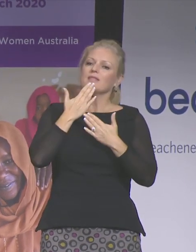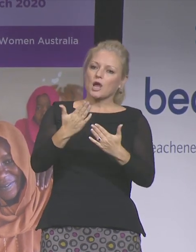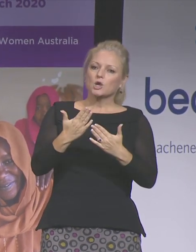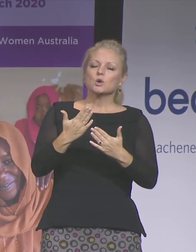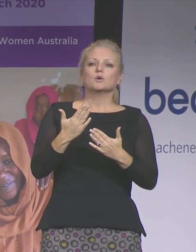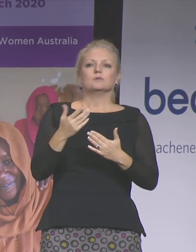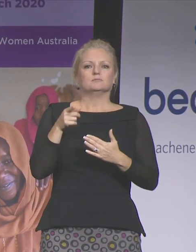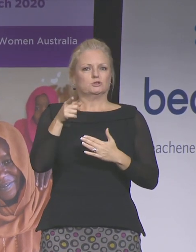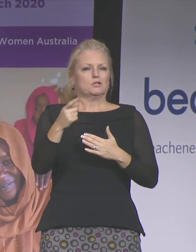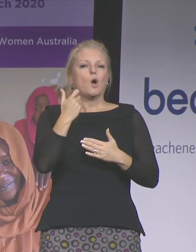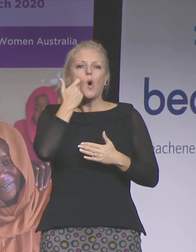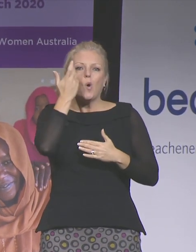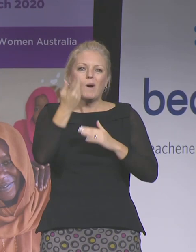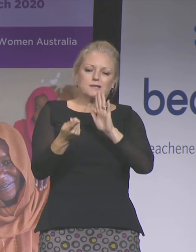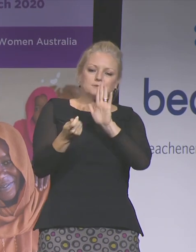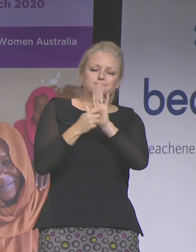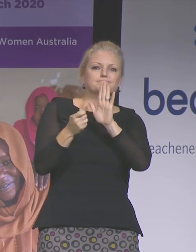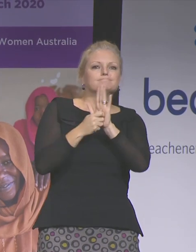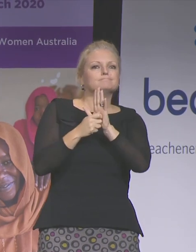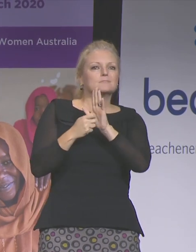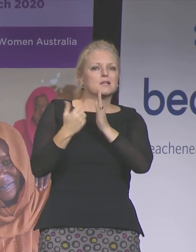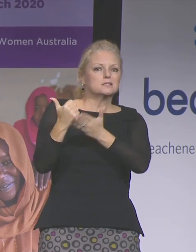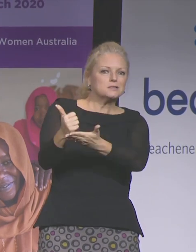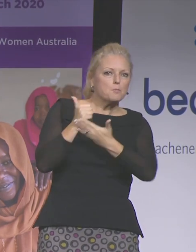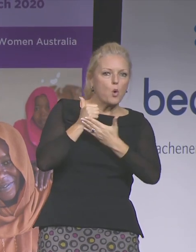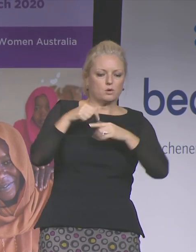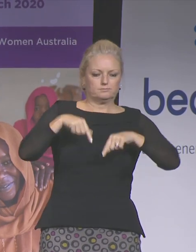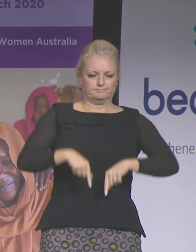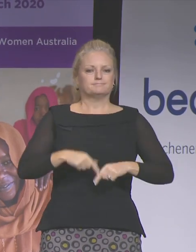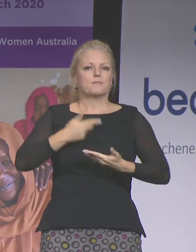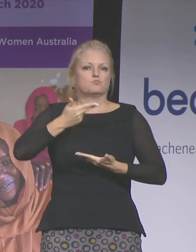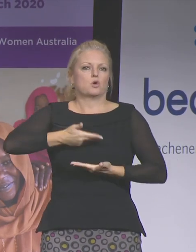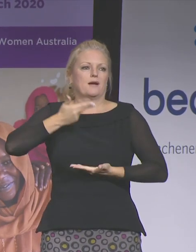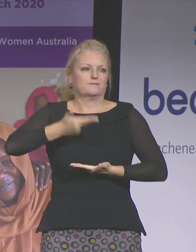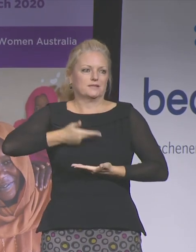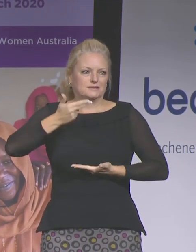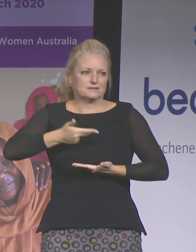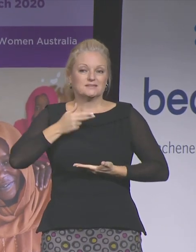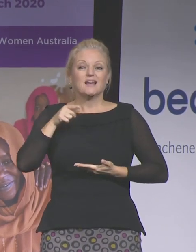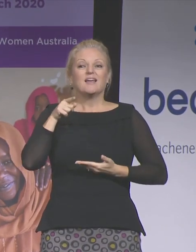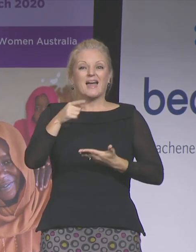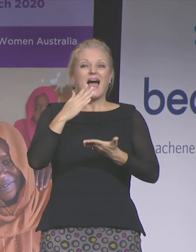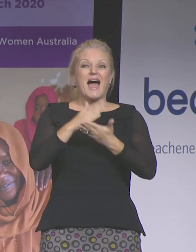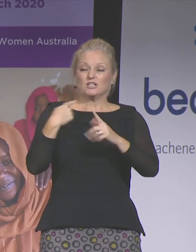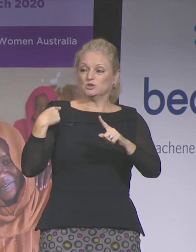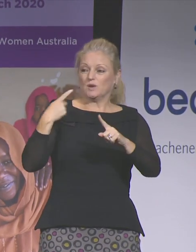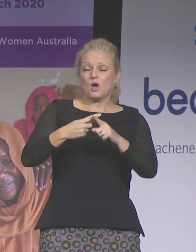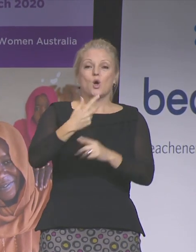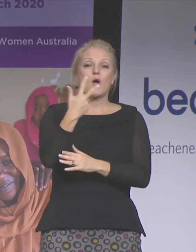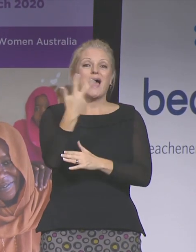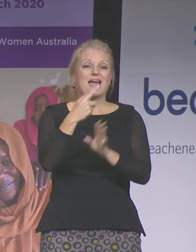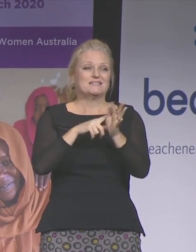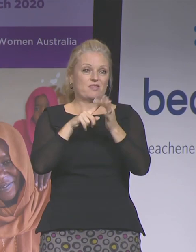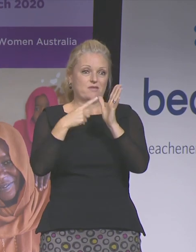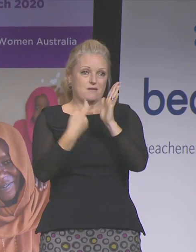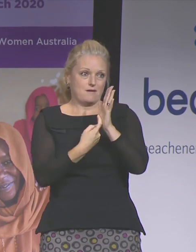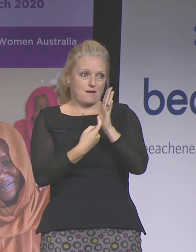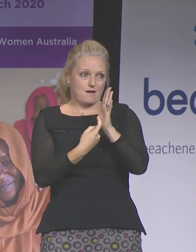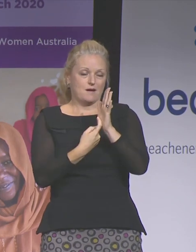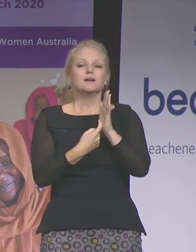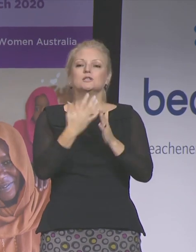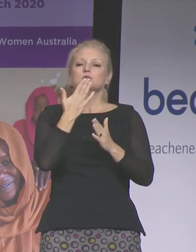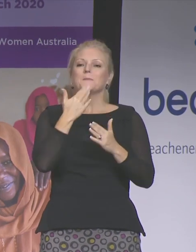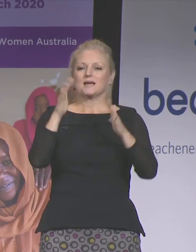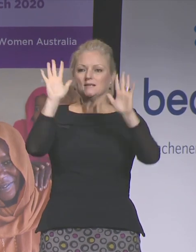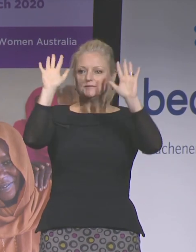of the IWD Breakfast. This year is in fact her 18th year as host. Can you please join me in